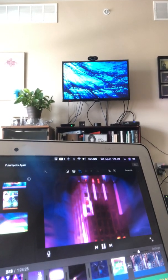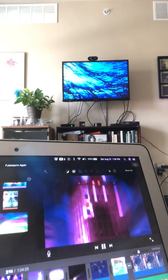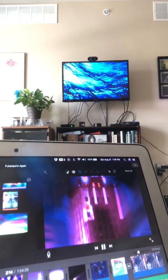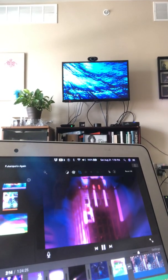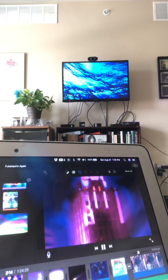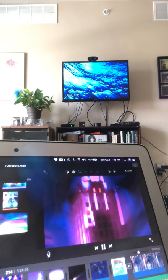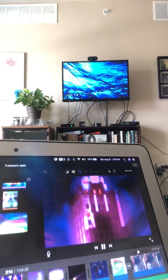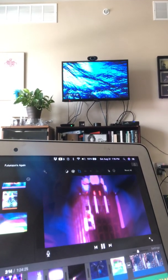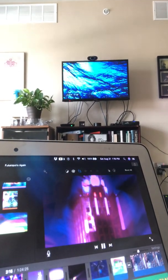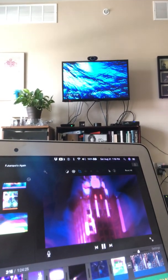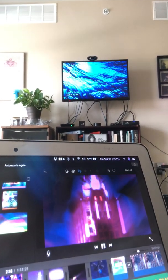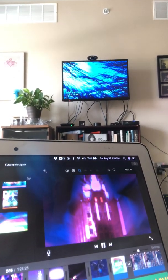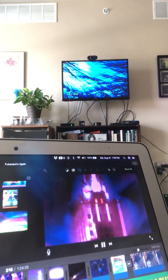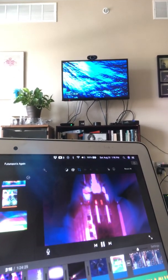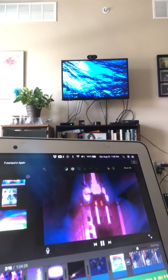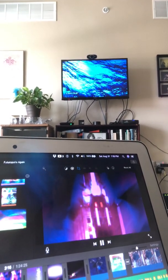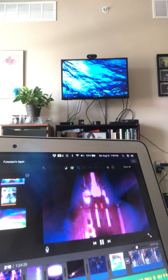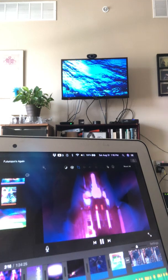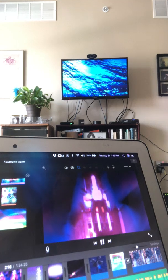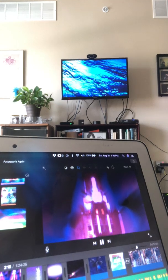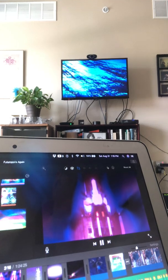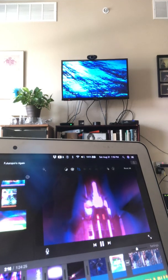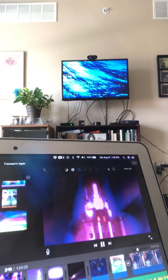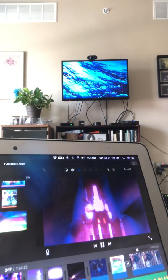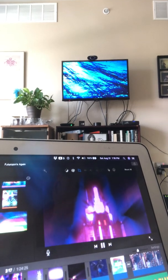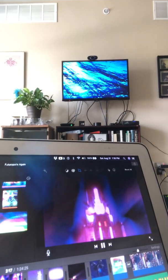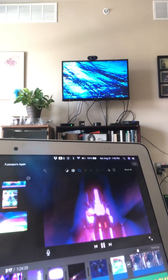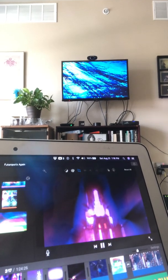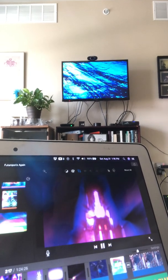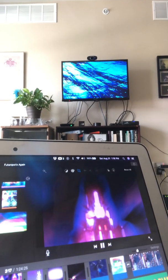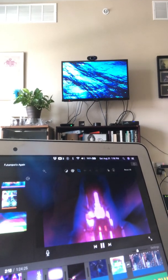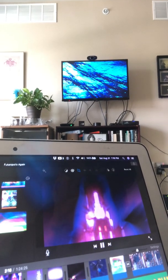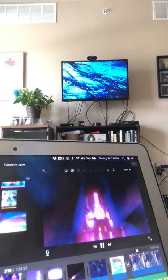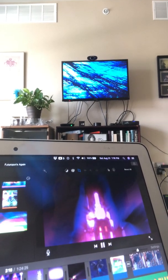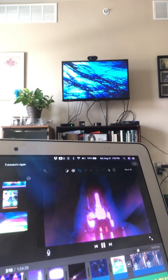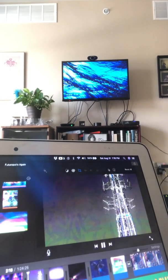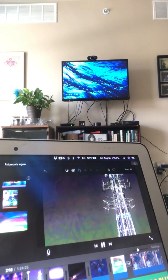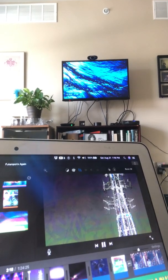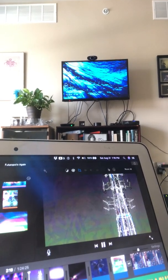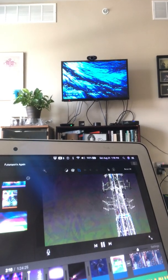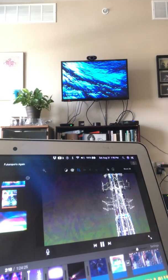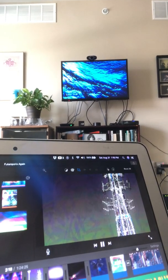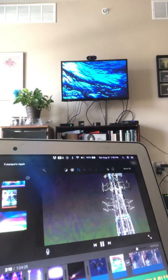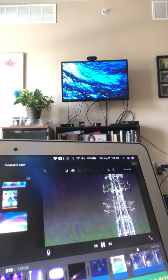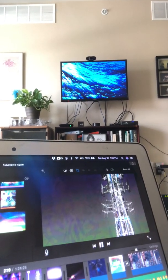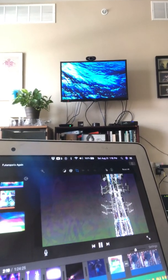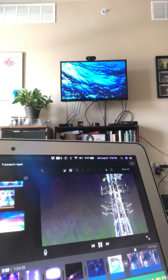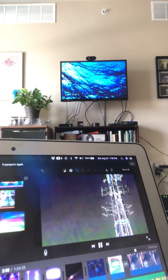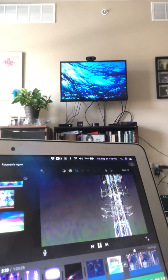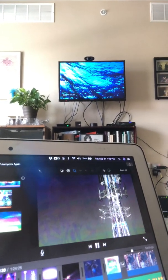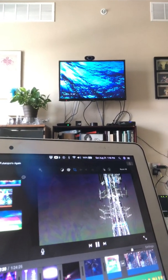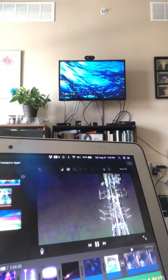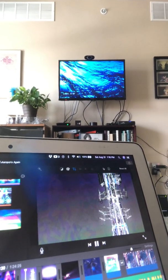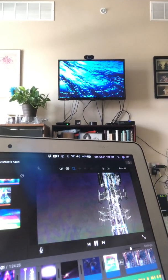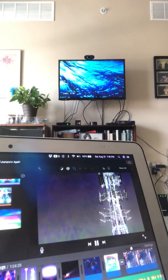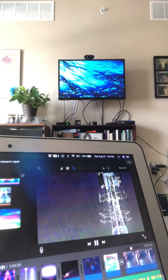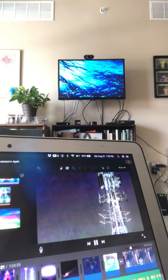light around a brand new building. Cell flowers stood tall over there. And